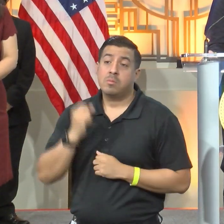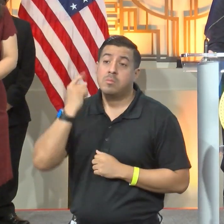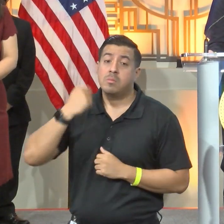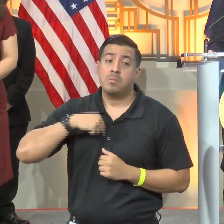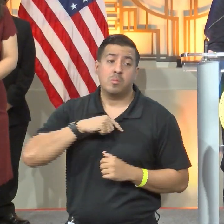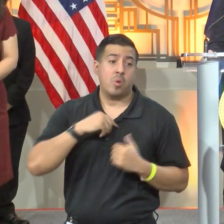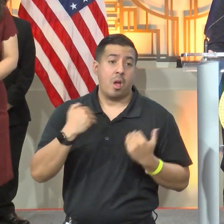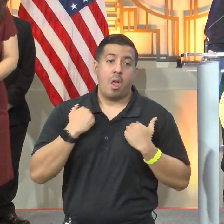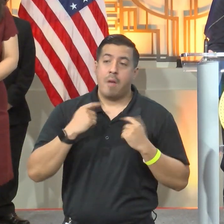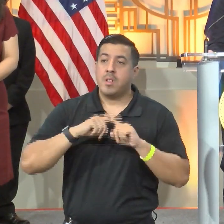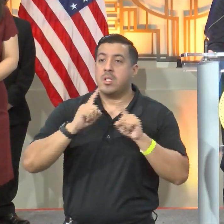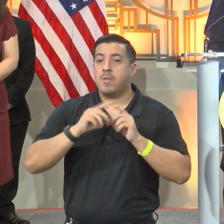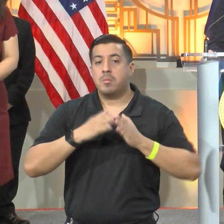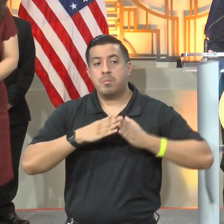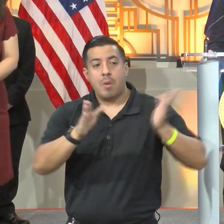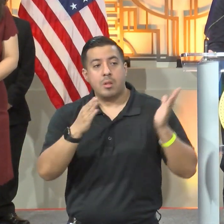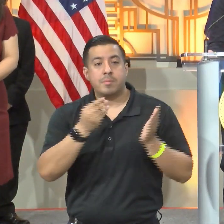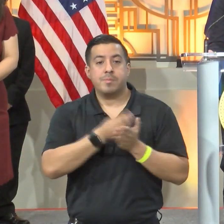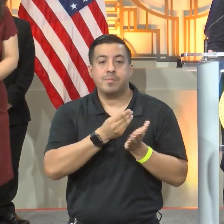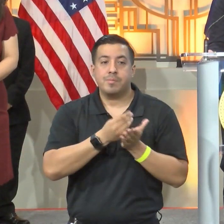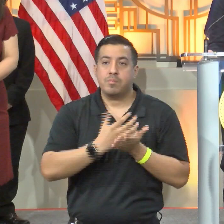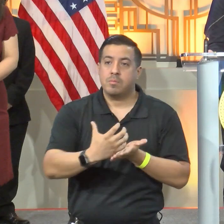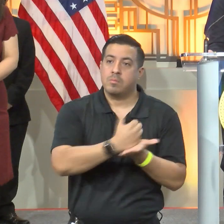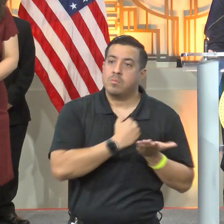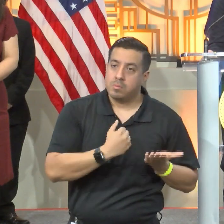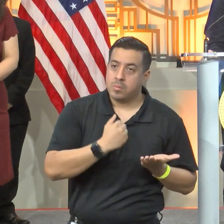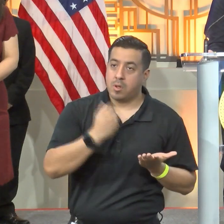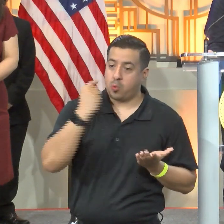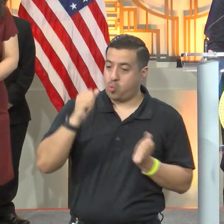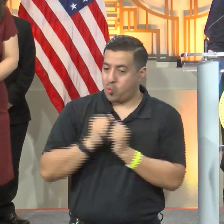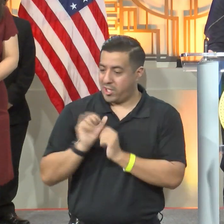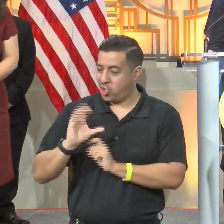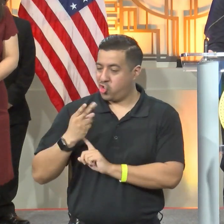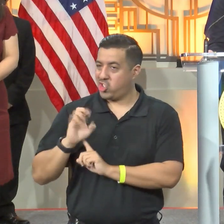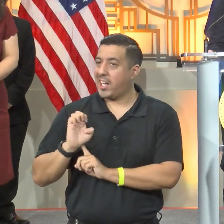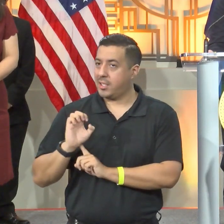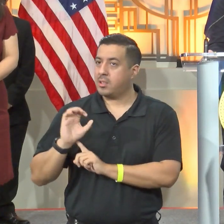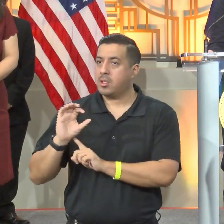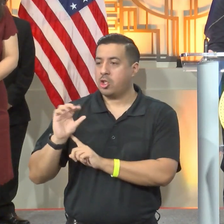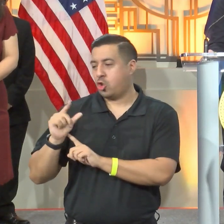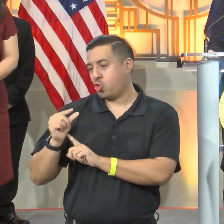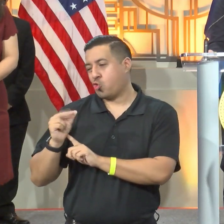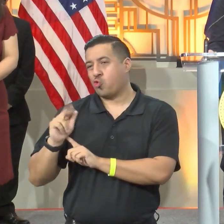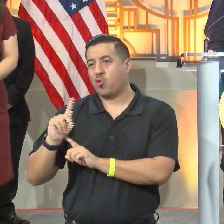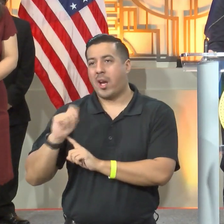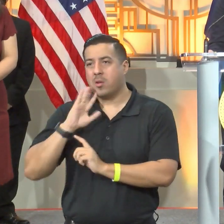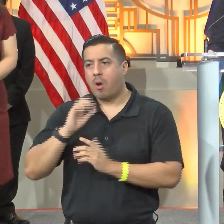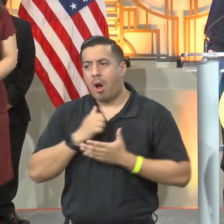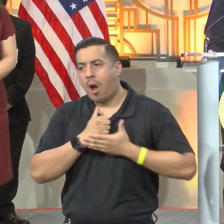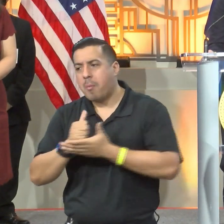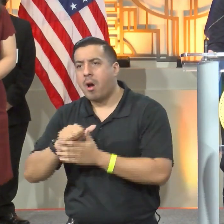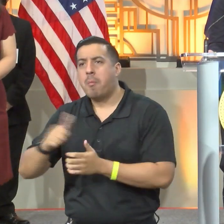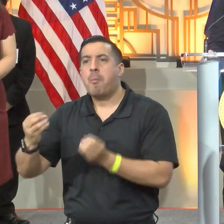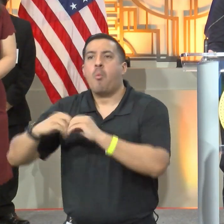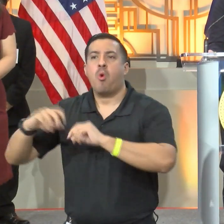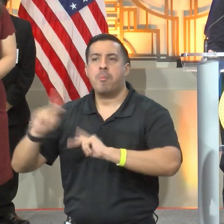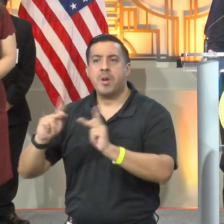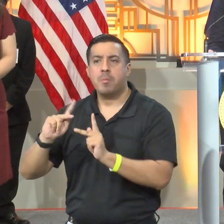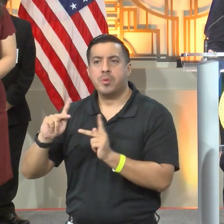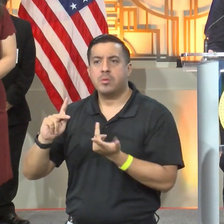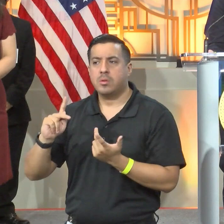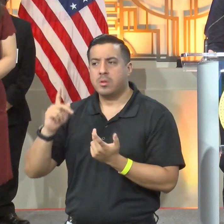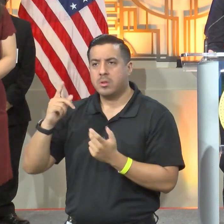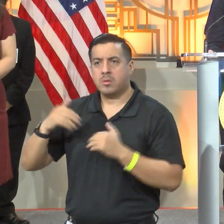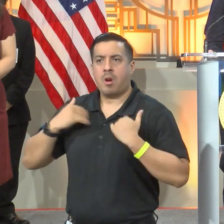leveraged public funds and other dollars with the Chase grant so it can serve more people. They can serve 100 young people through